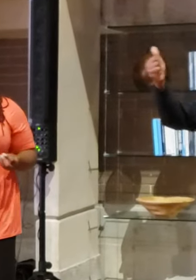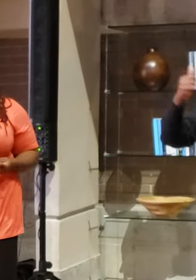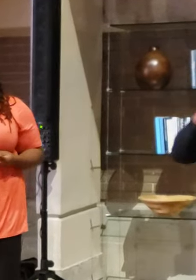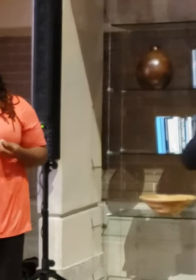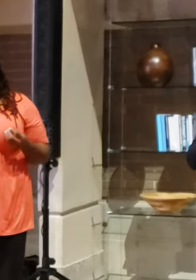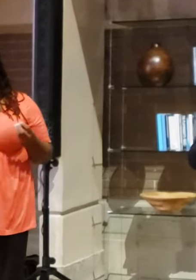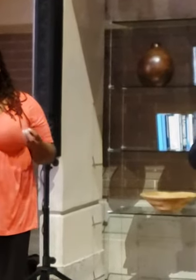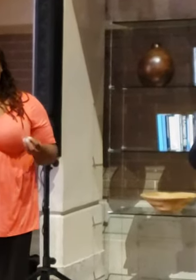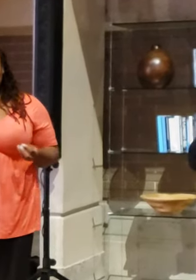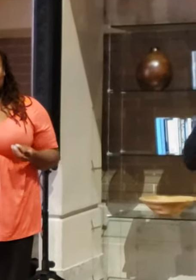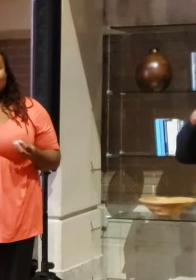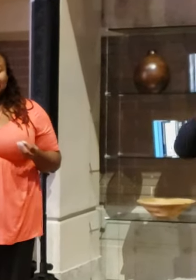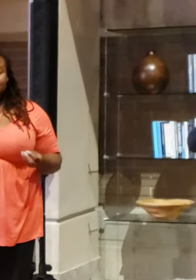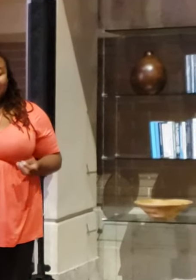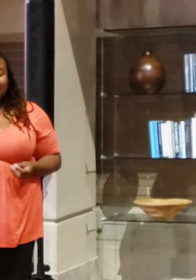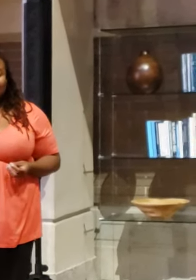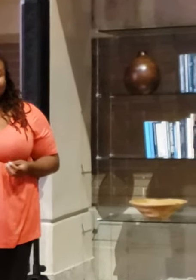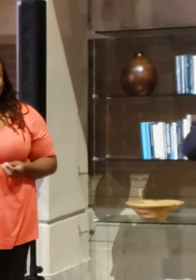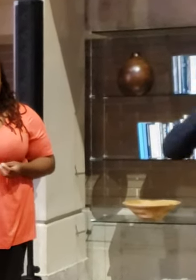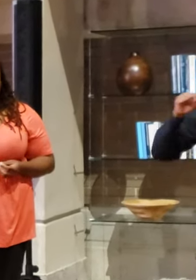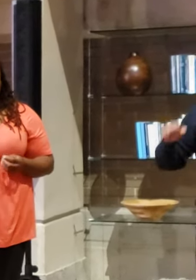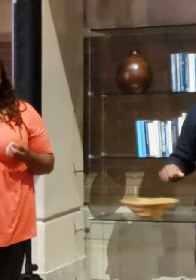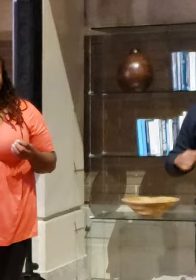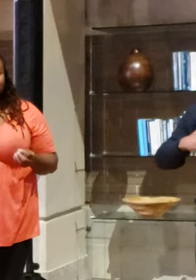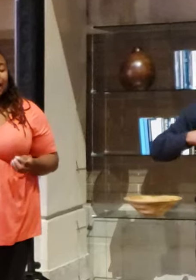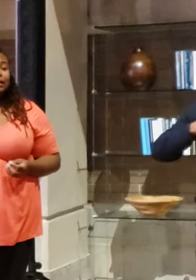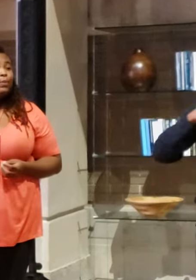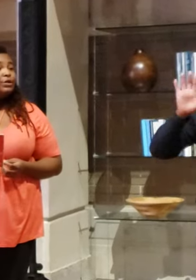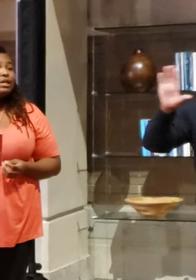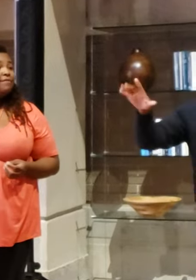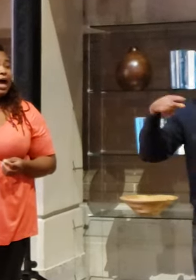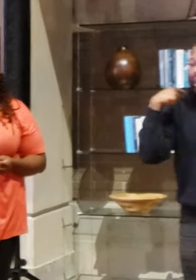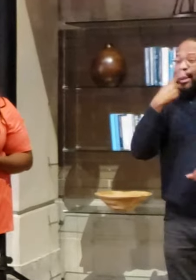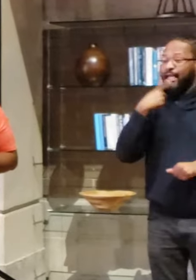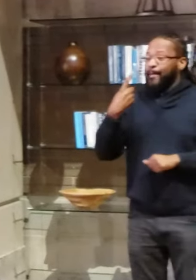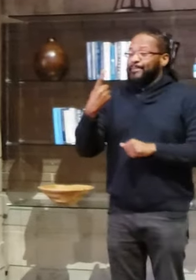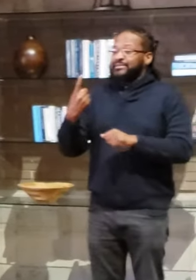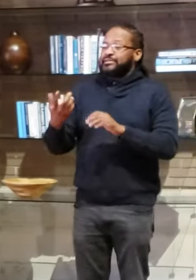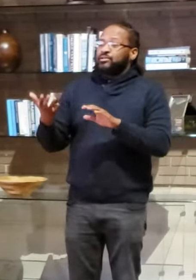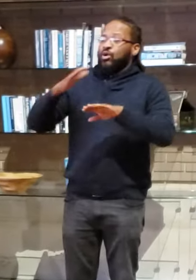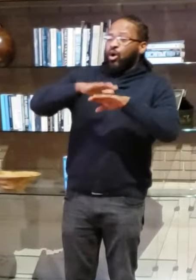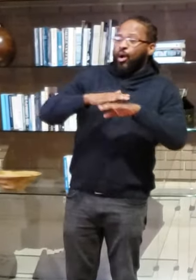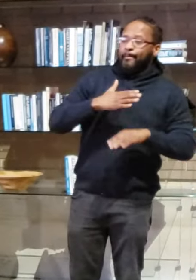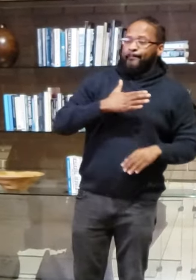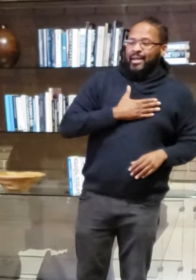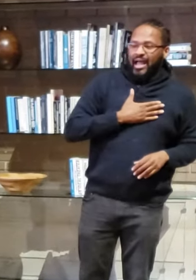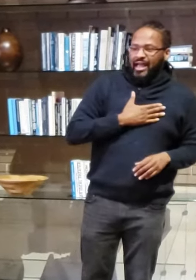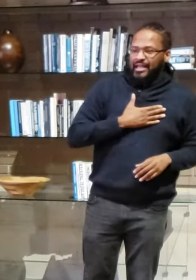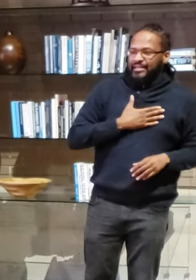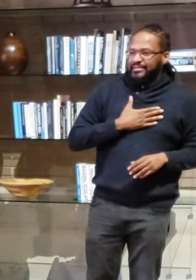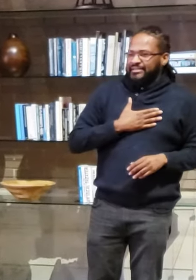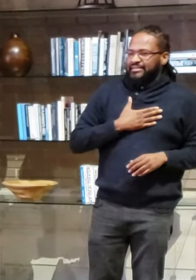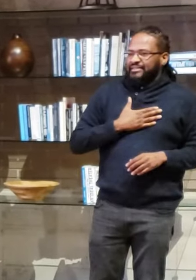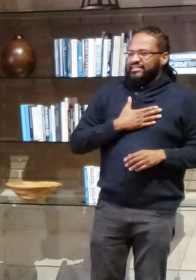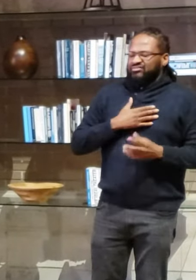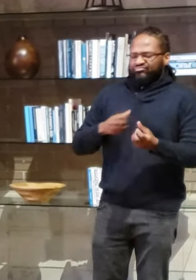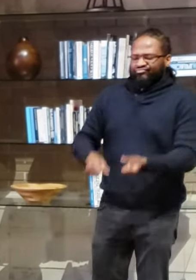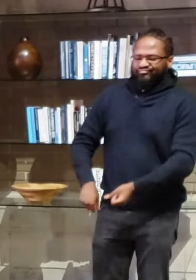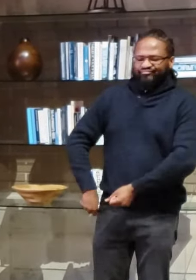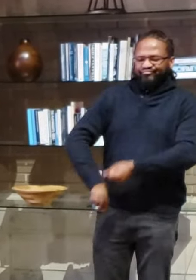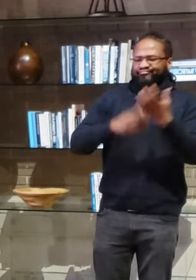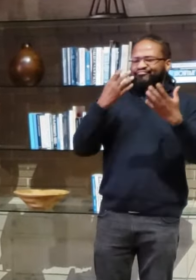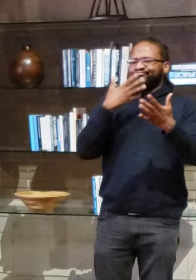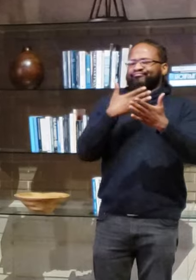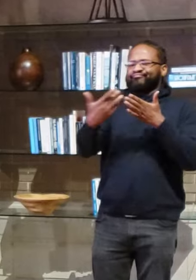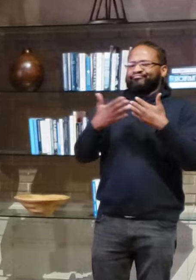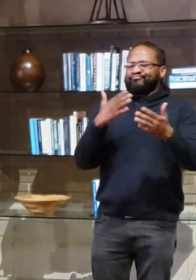your lips softly against mine, as if space weren't a factor at all. I wish that